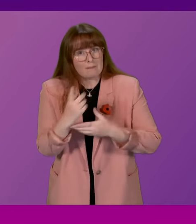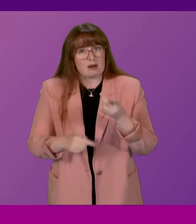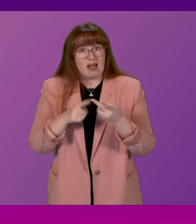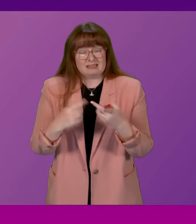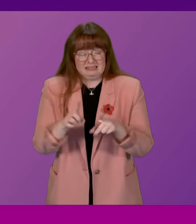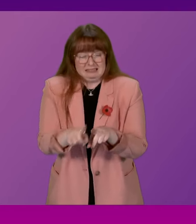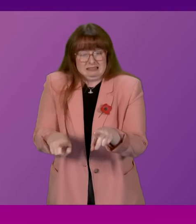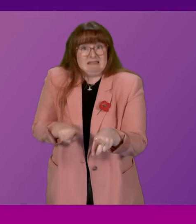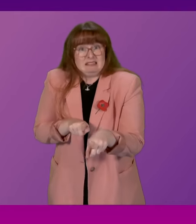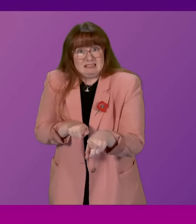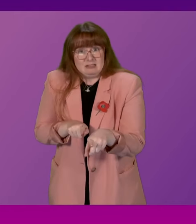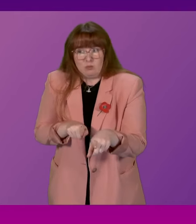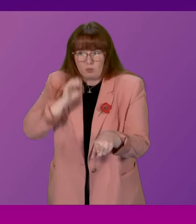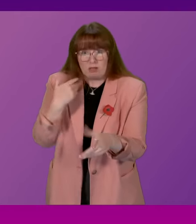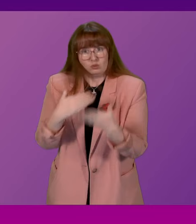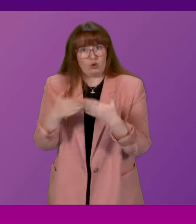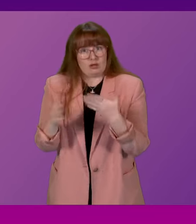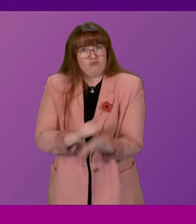properly dealt with?